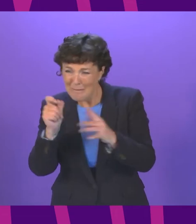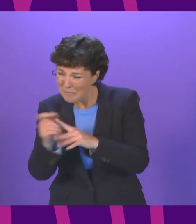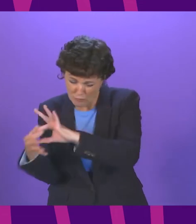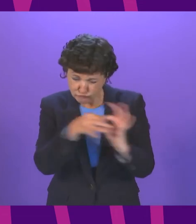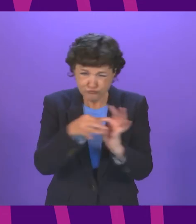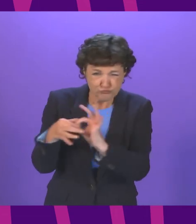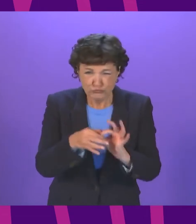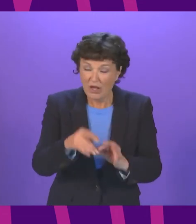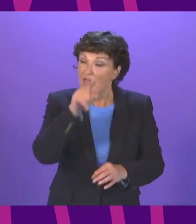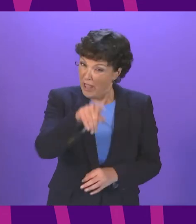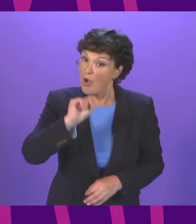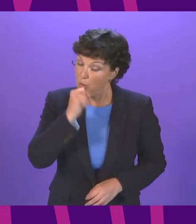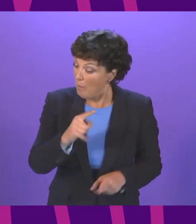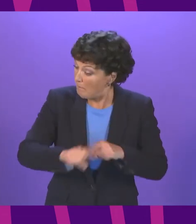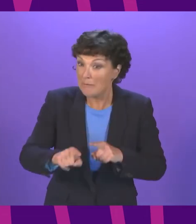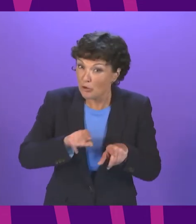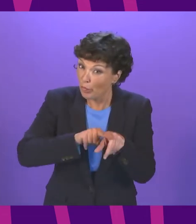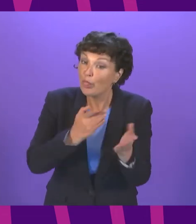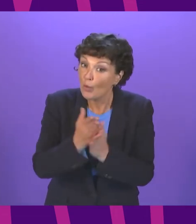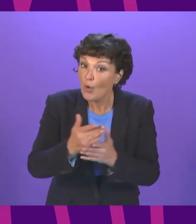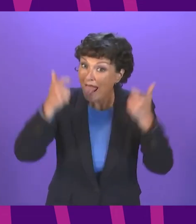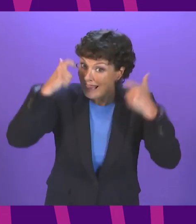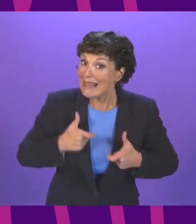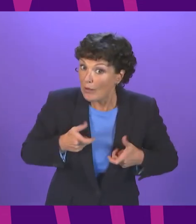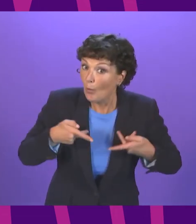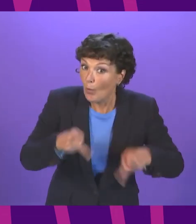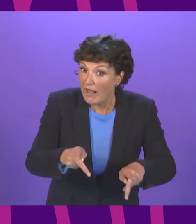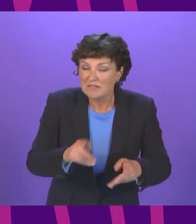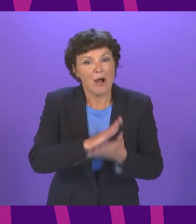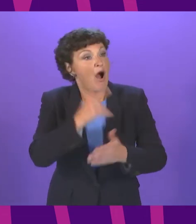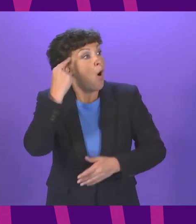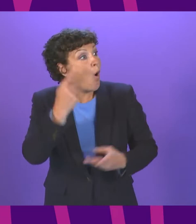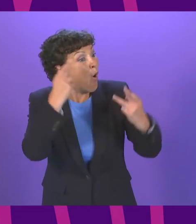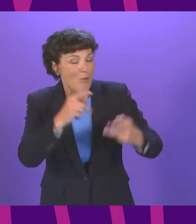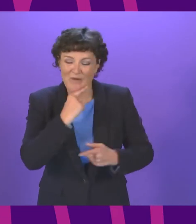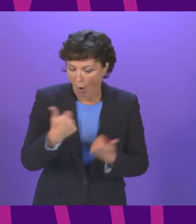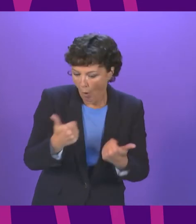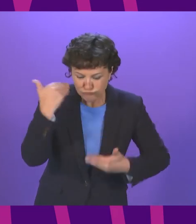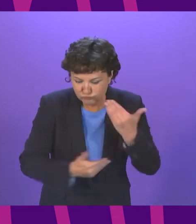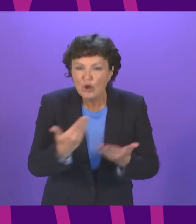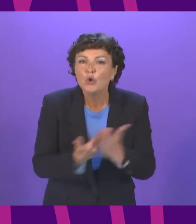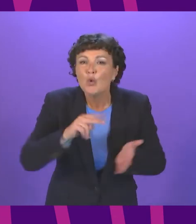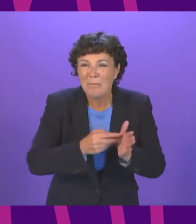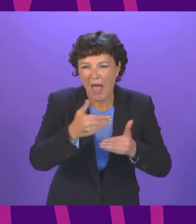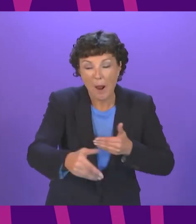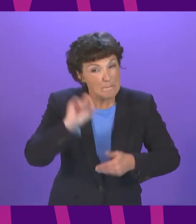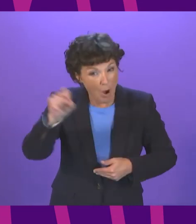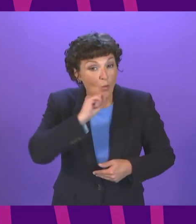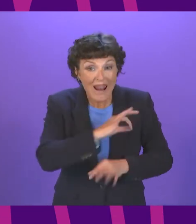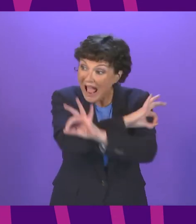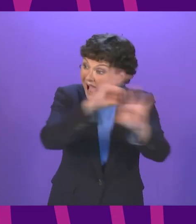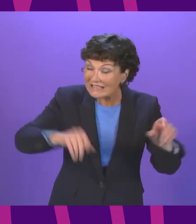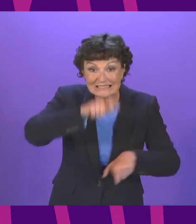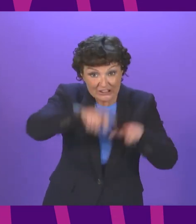one by legal means or otherwise that despite platitudes around a new prospectus they will likely ask these people to